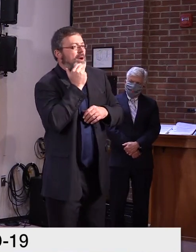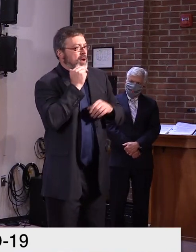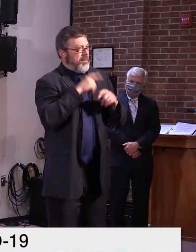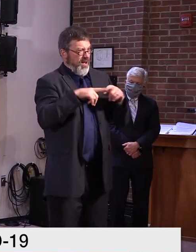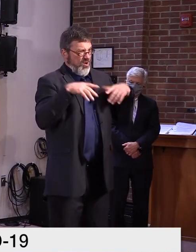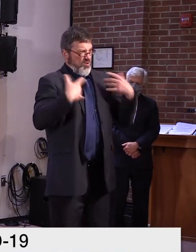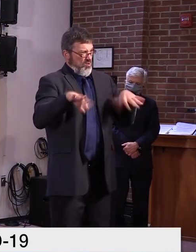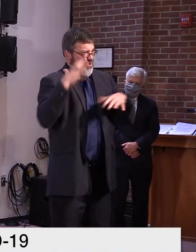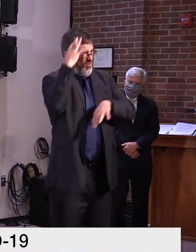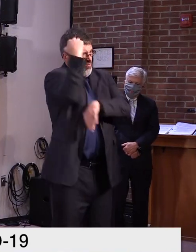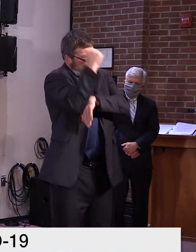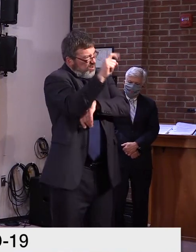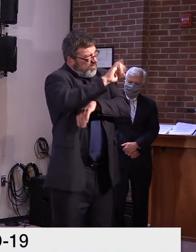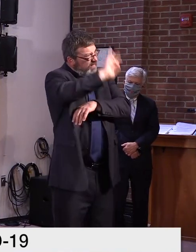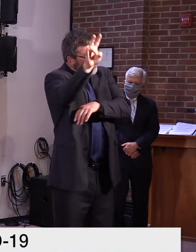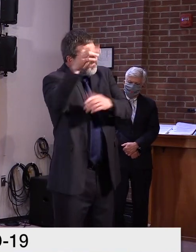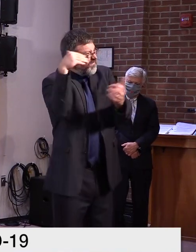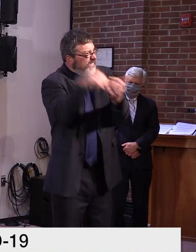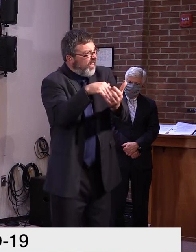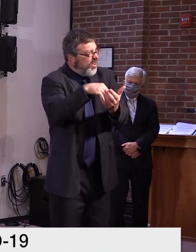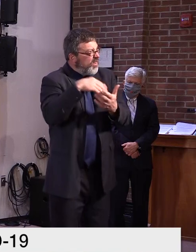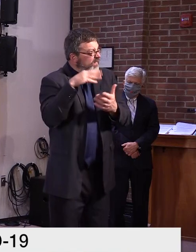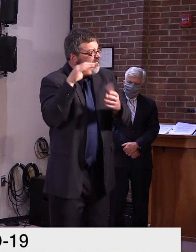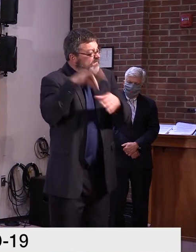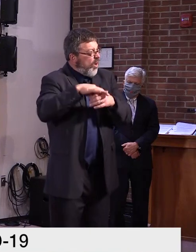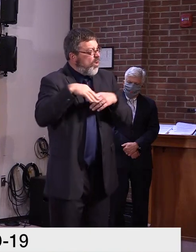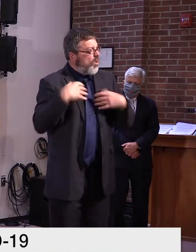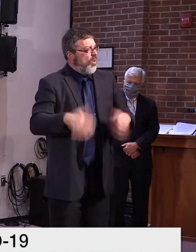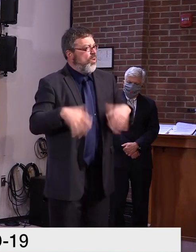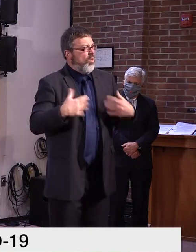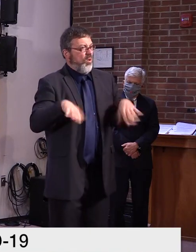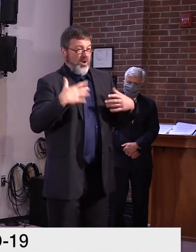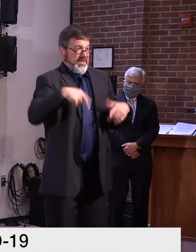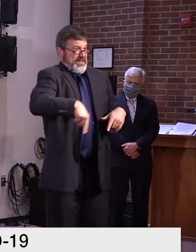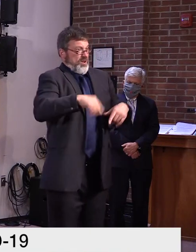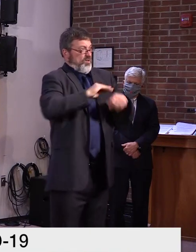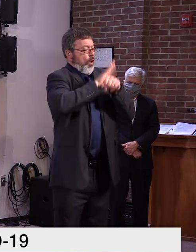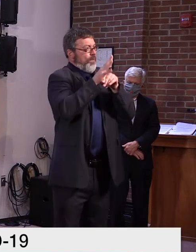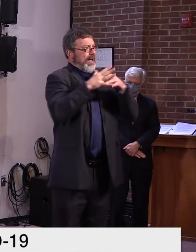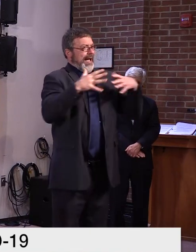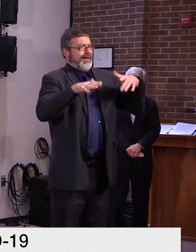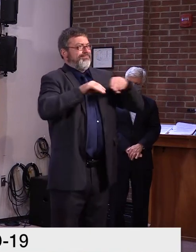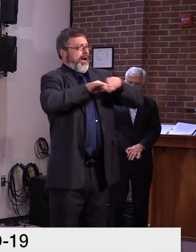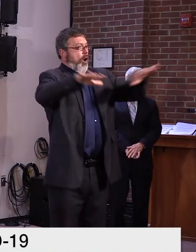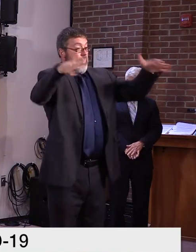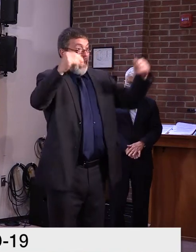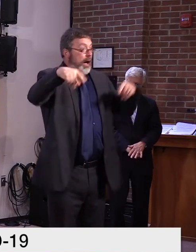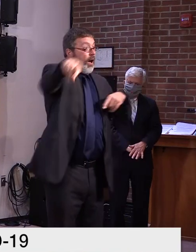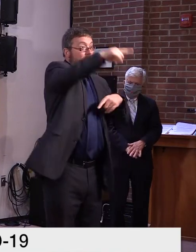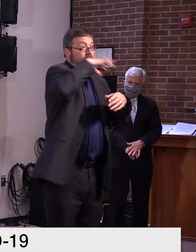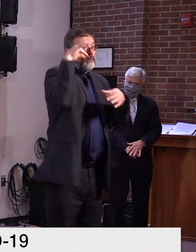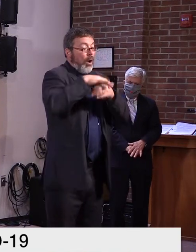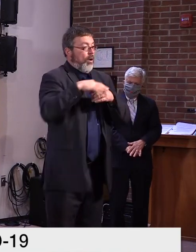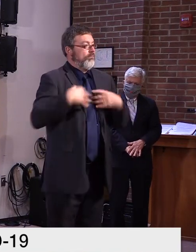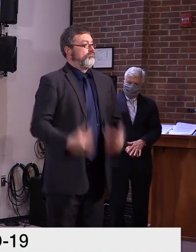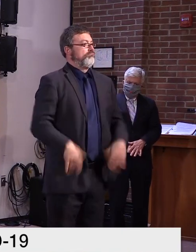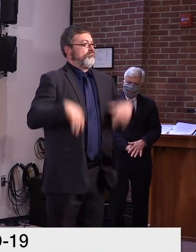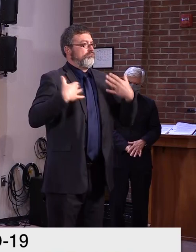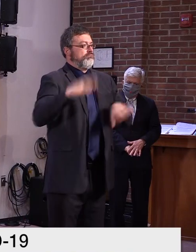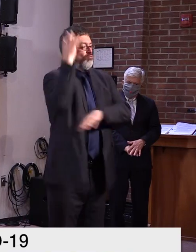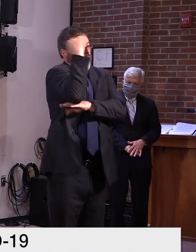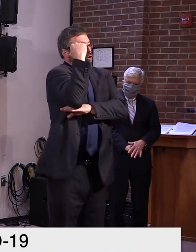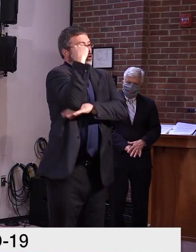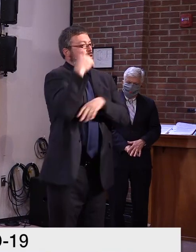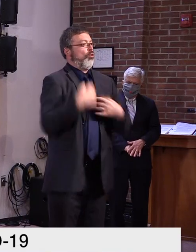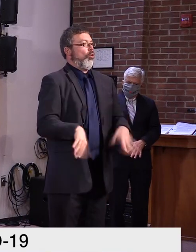we want to make sure that people have the ability, the opportunity to vote and, uh, this will provide for it. But we'll see how the, uh, the,